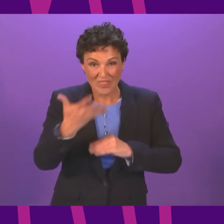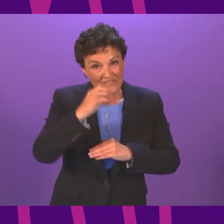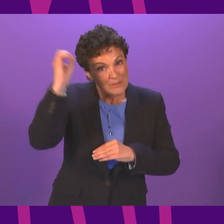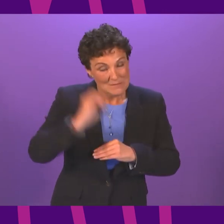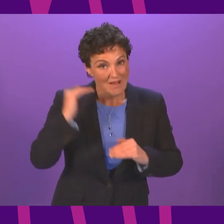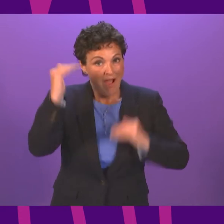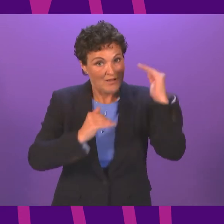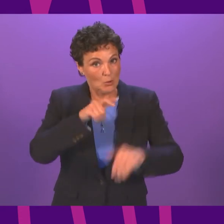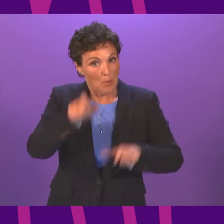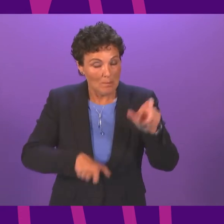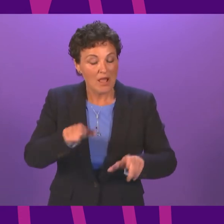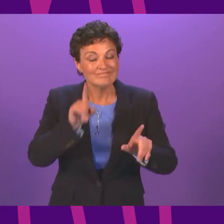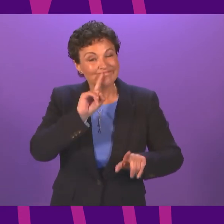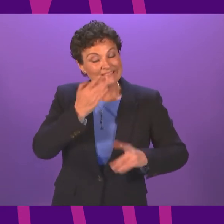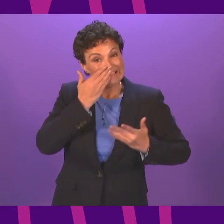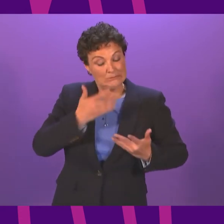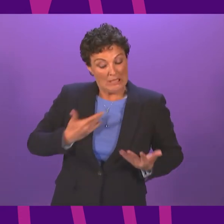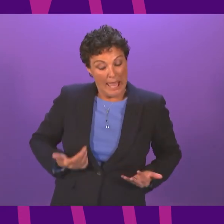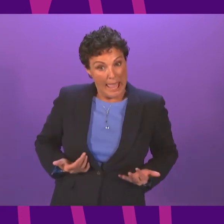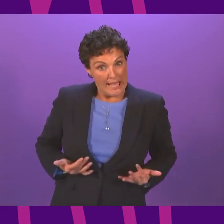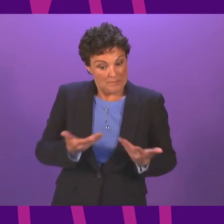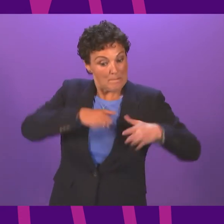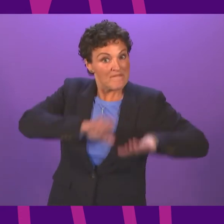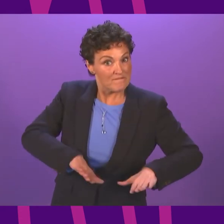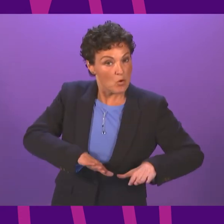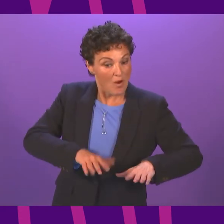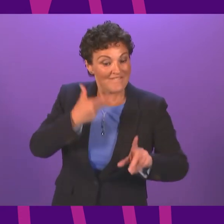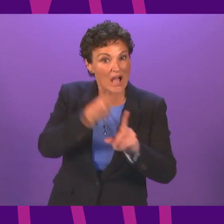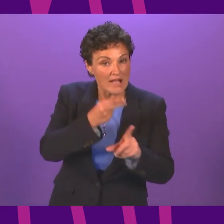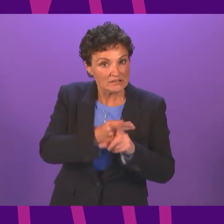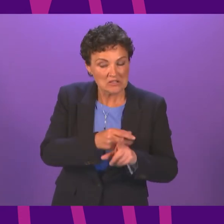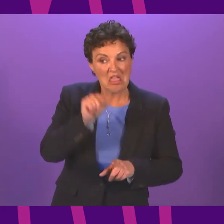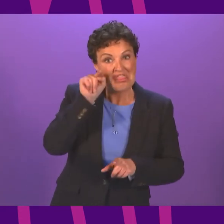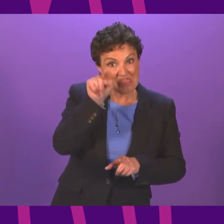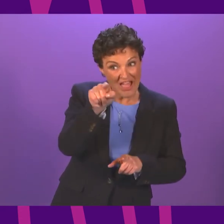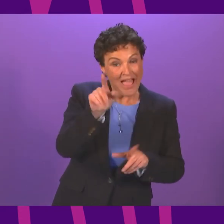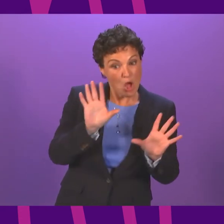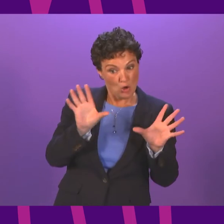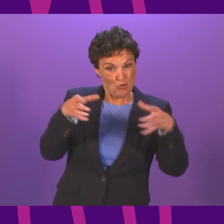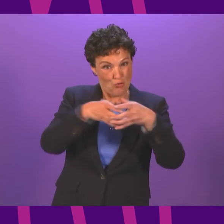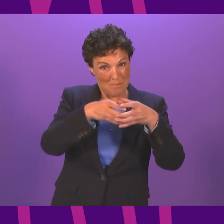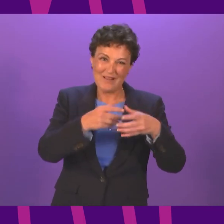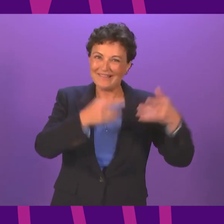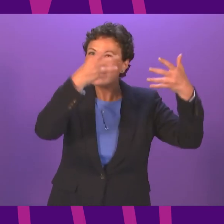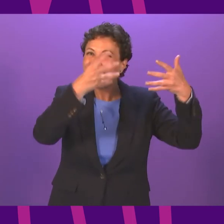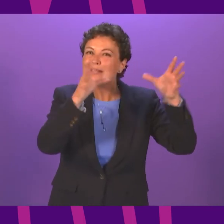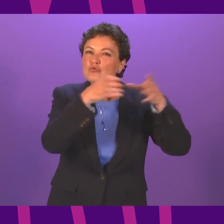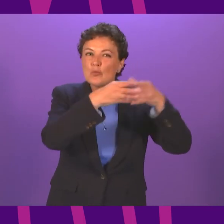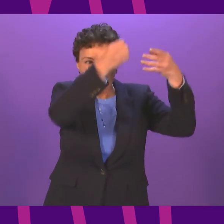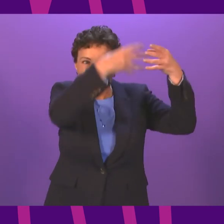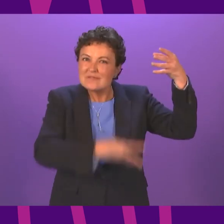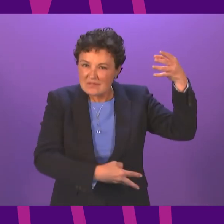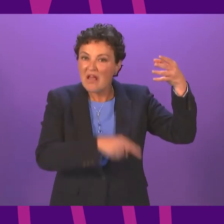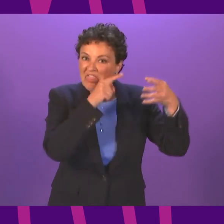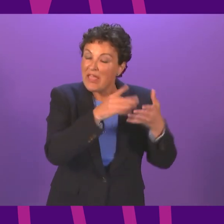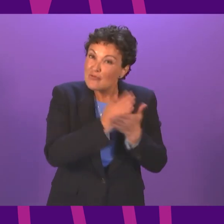It's also estimated that prior to the vaccination programme, these groups accounted for 99% of all COVID deaths.